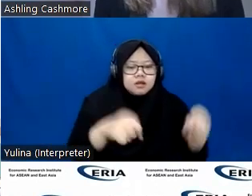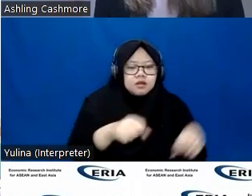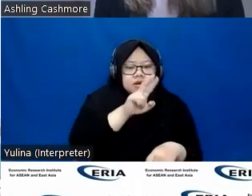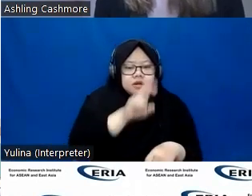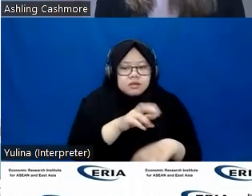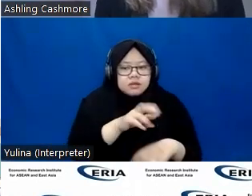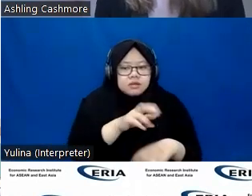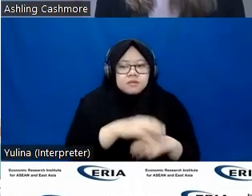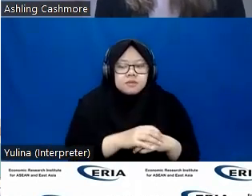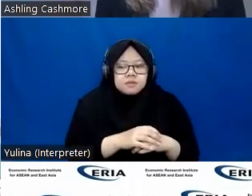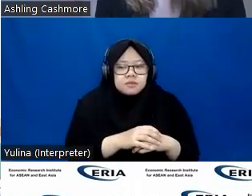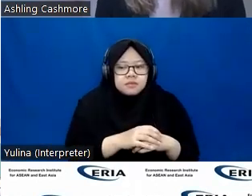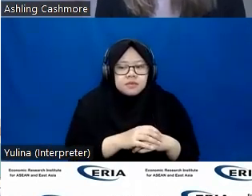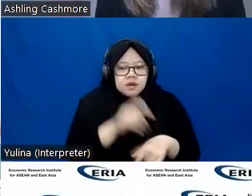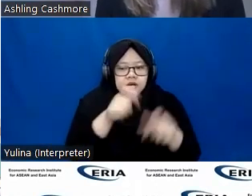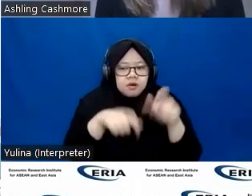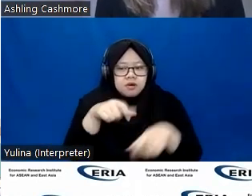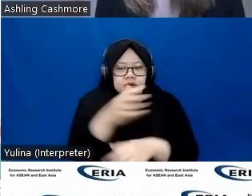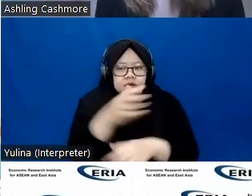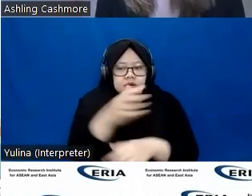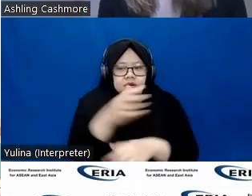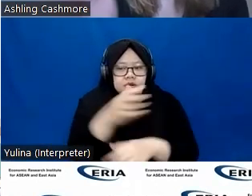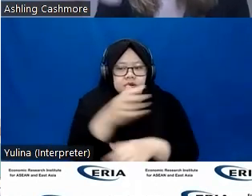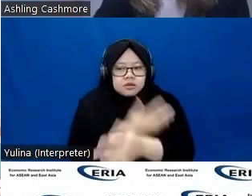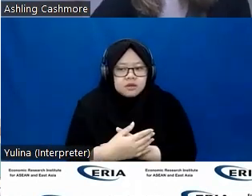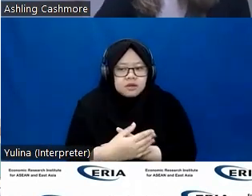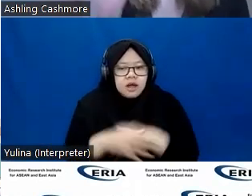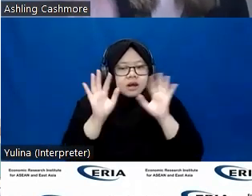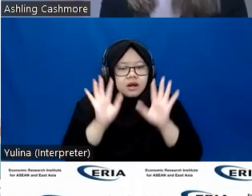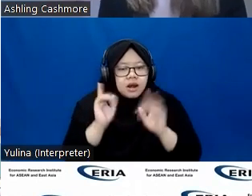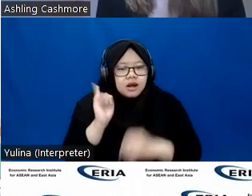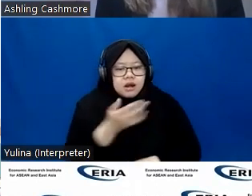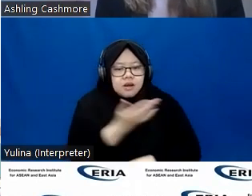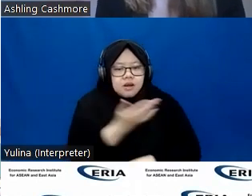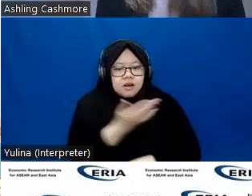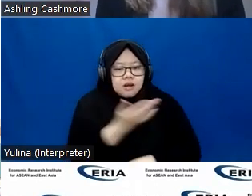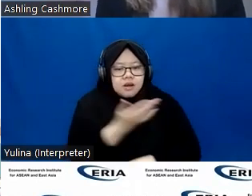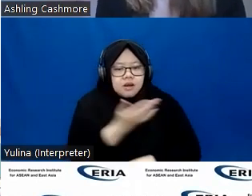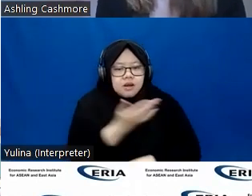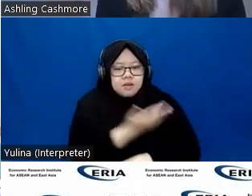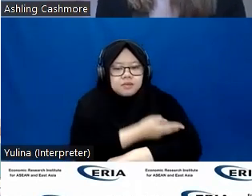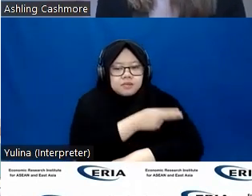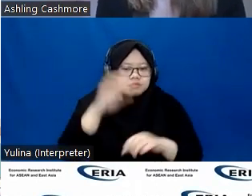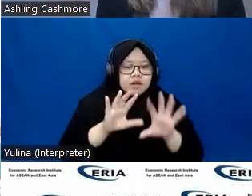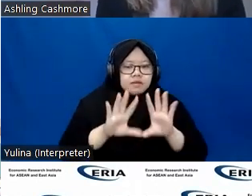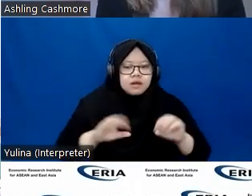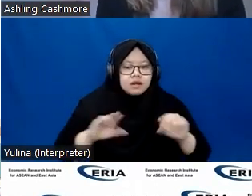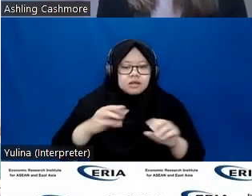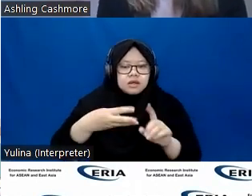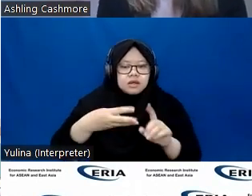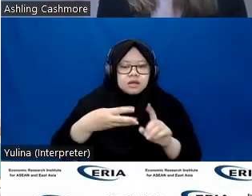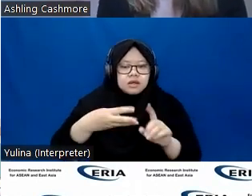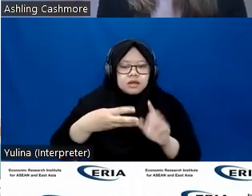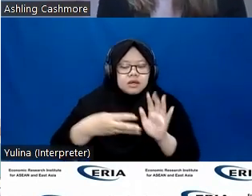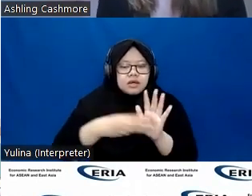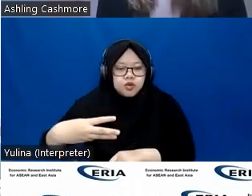disabilities, there is a potential that if remote working is the focus as for accessibility, that they